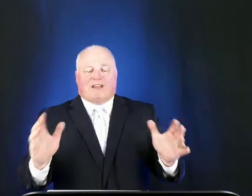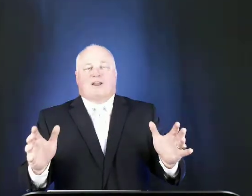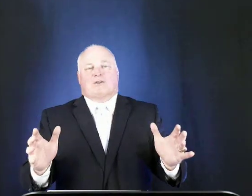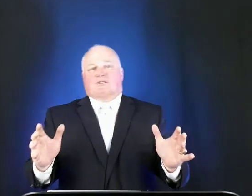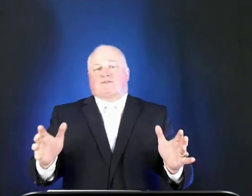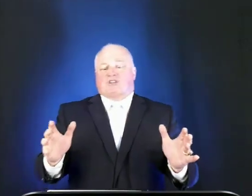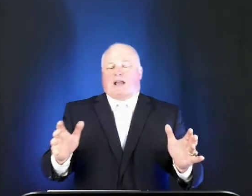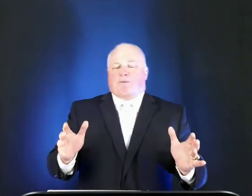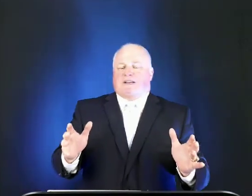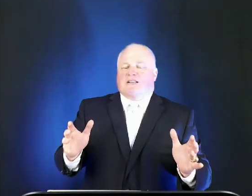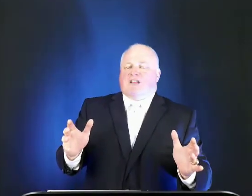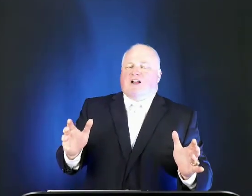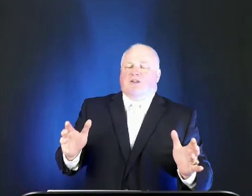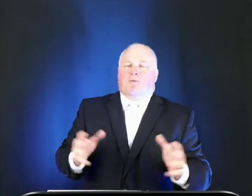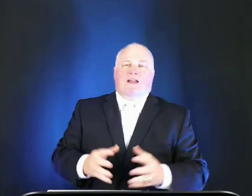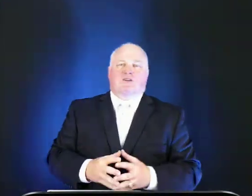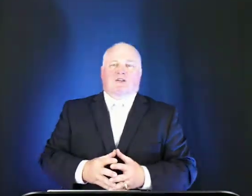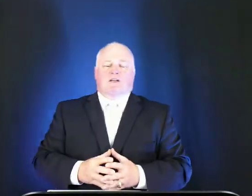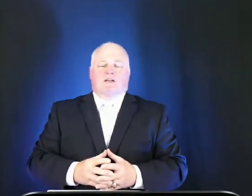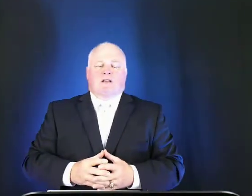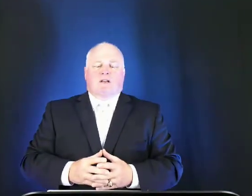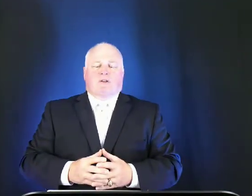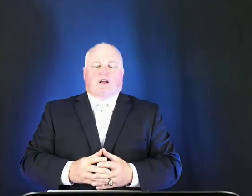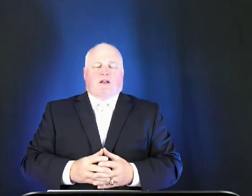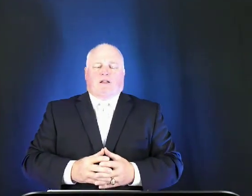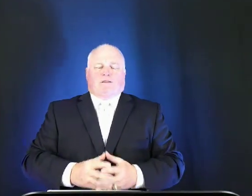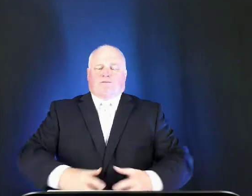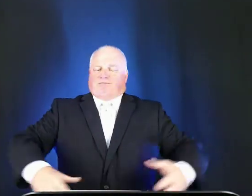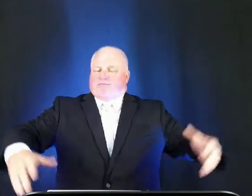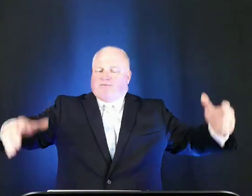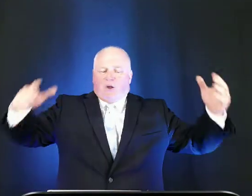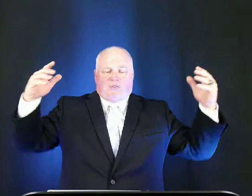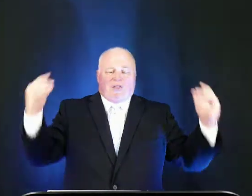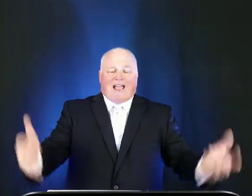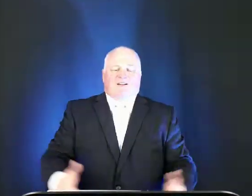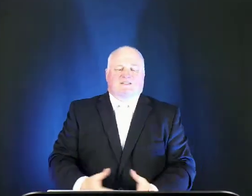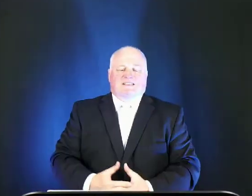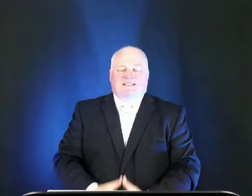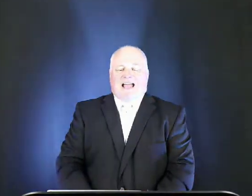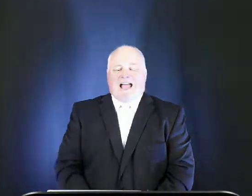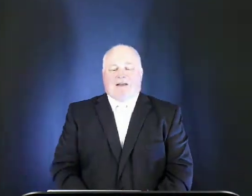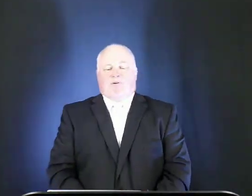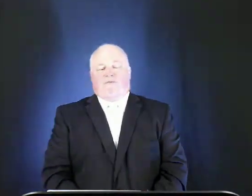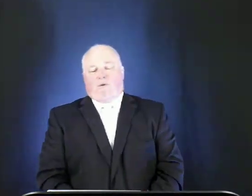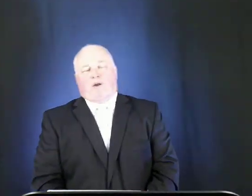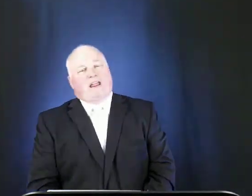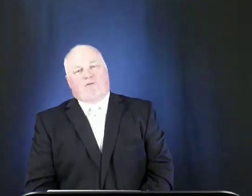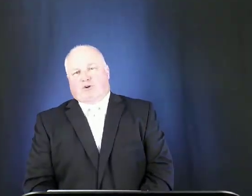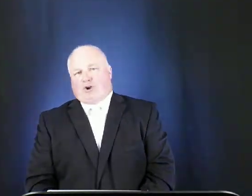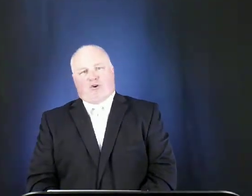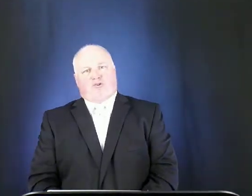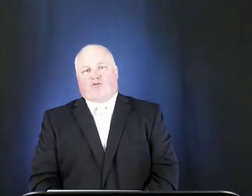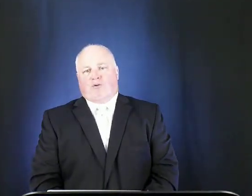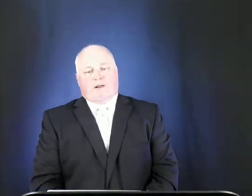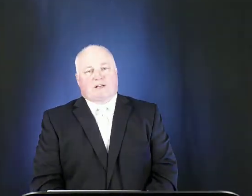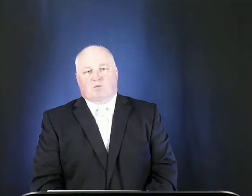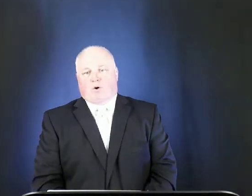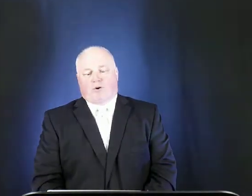years of japanese occupation though thousands died before he returned true to his word